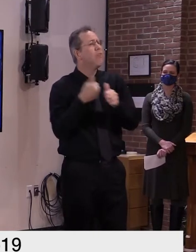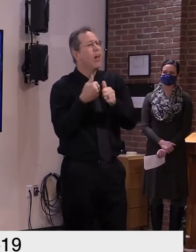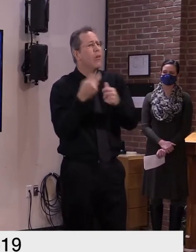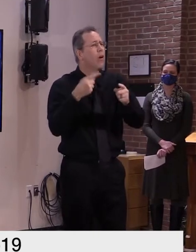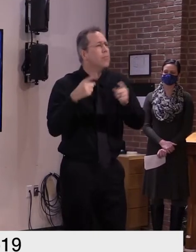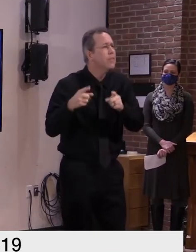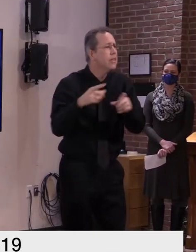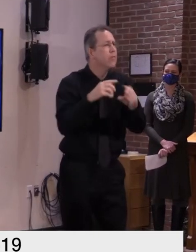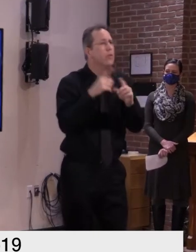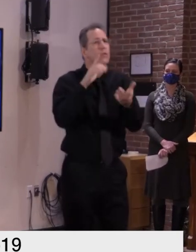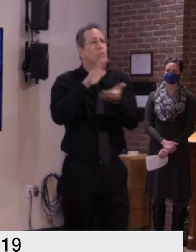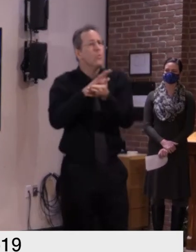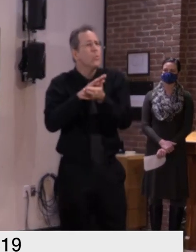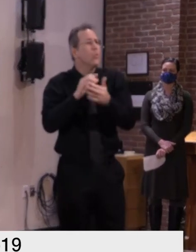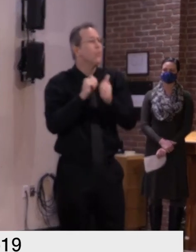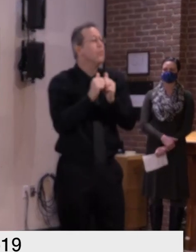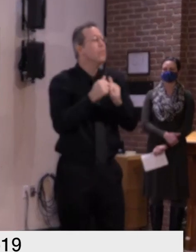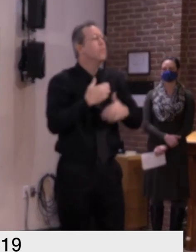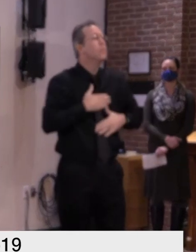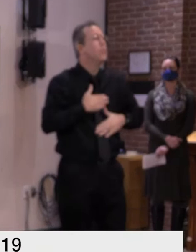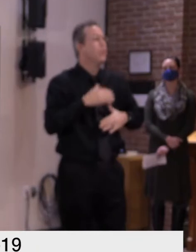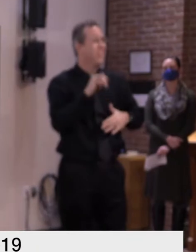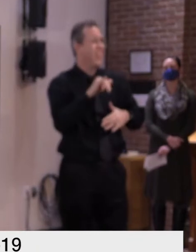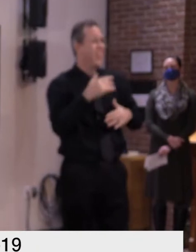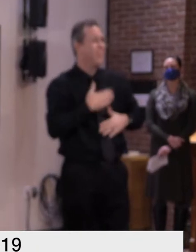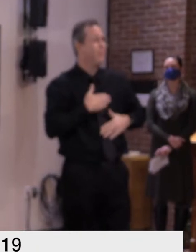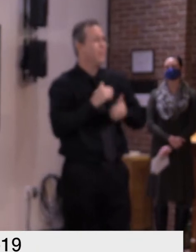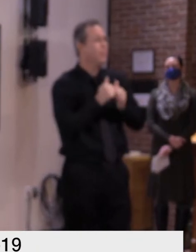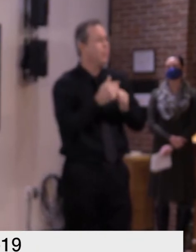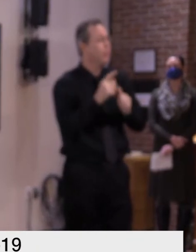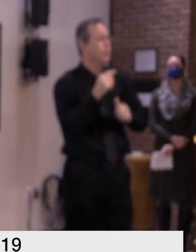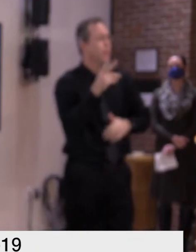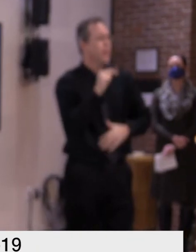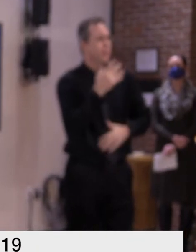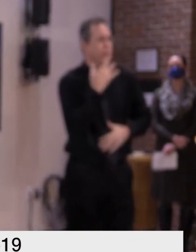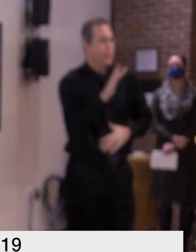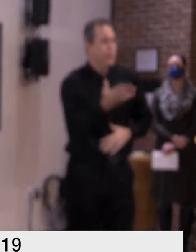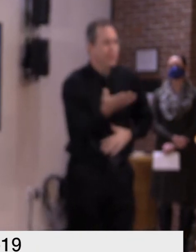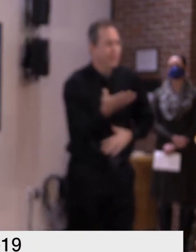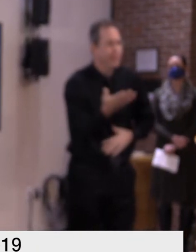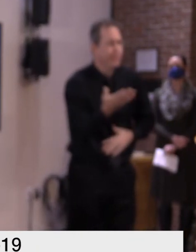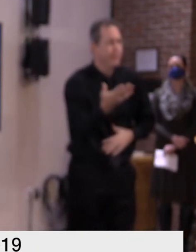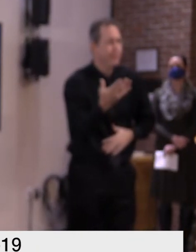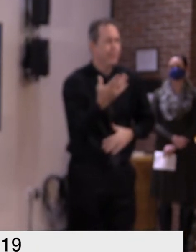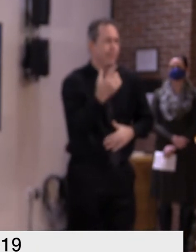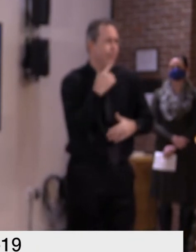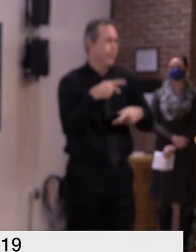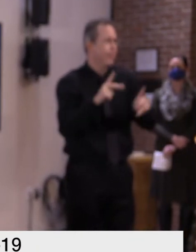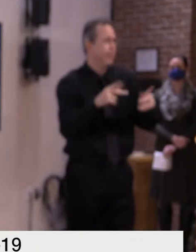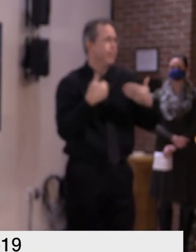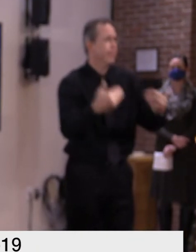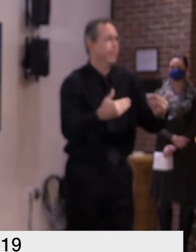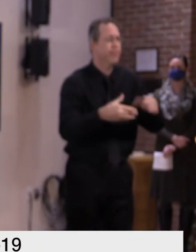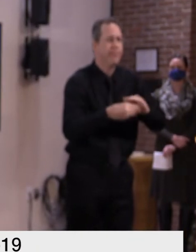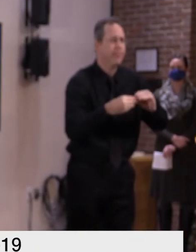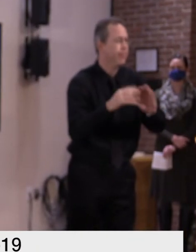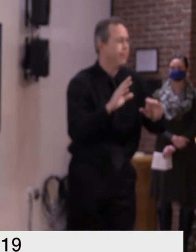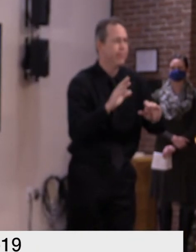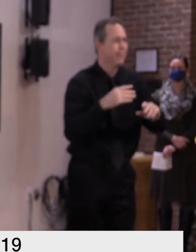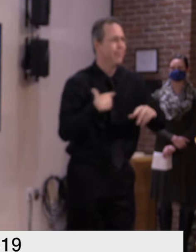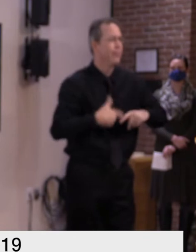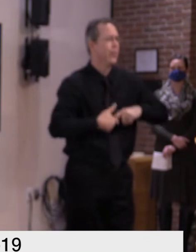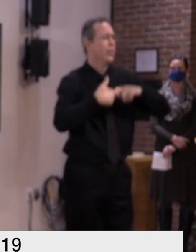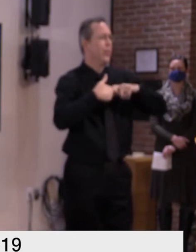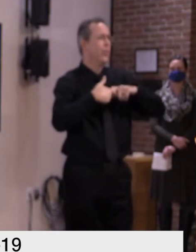recreational sports unfortunately we're still not in a position to announce restarting these programs today but we're